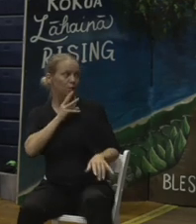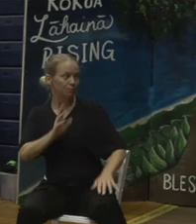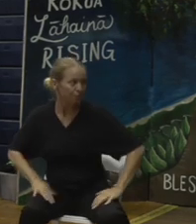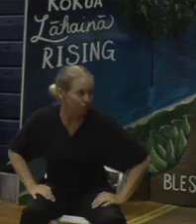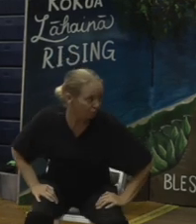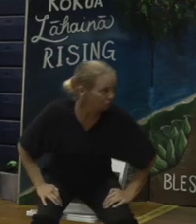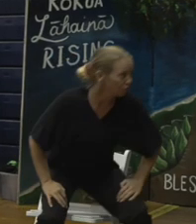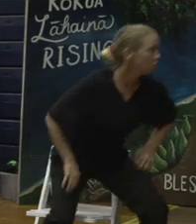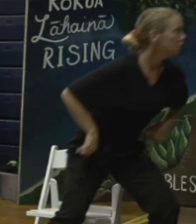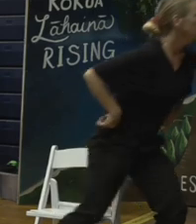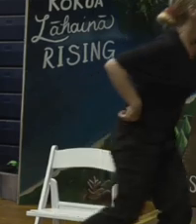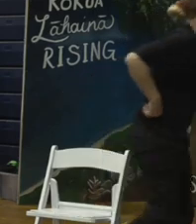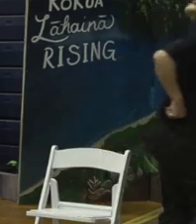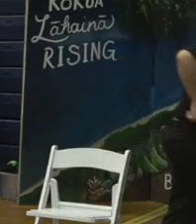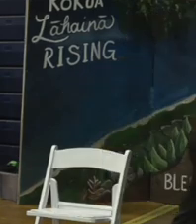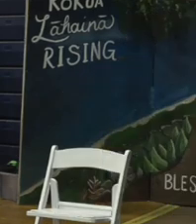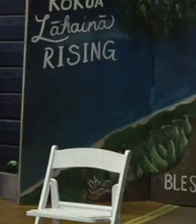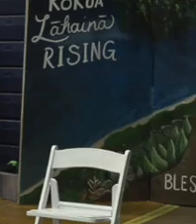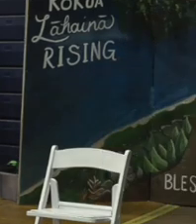our...